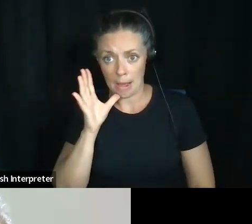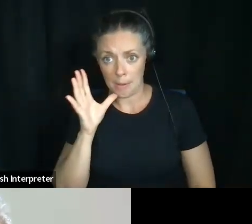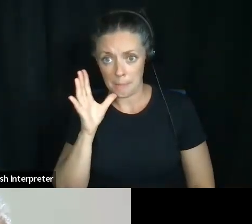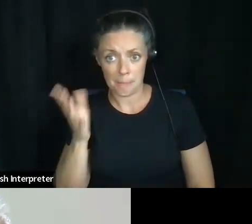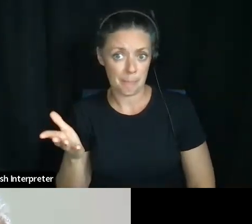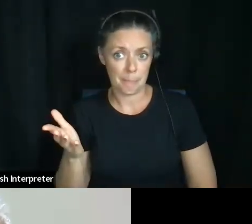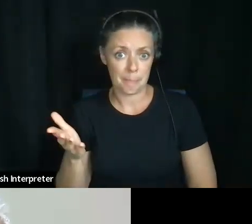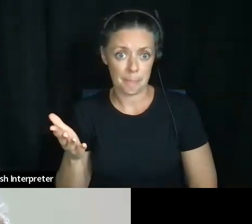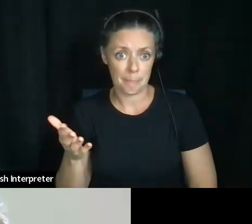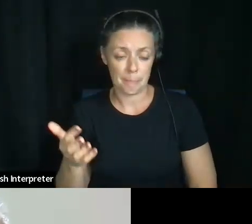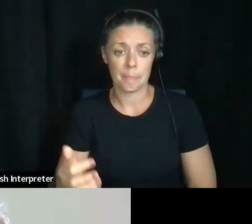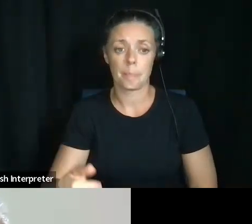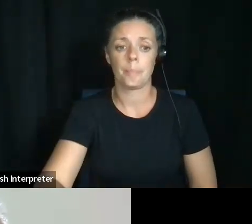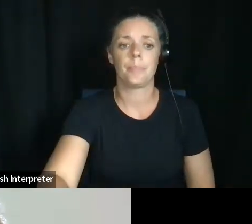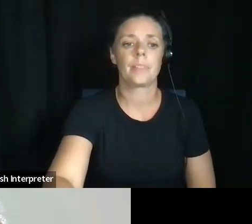kin?